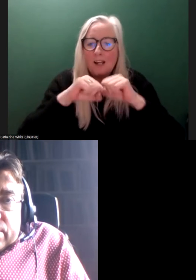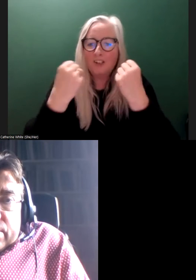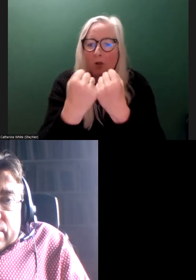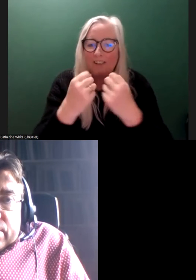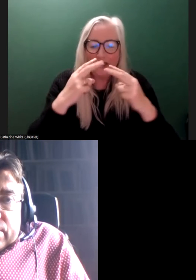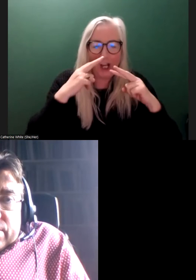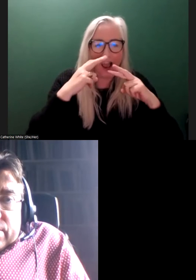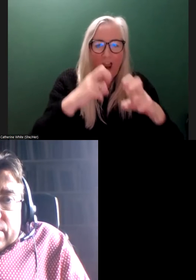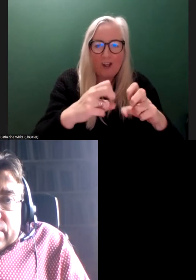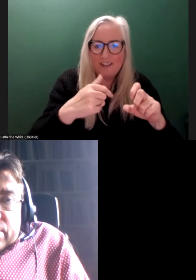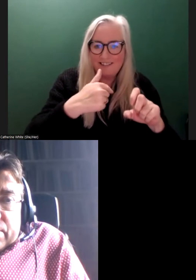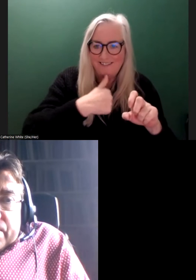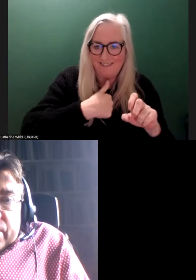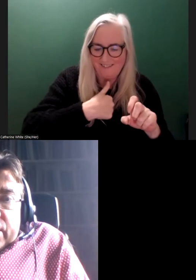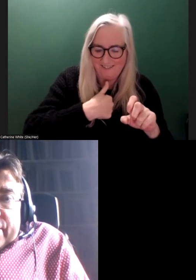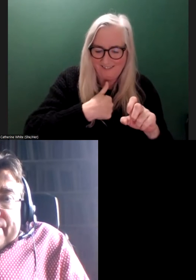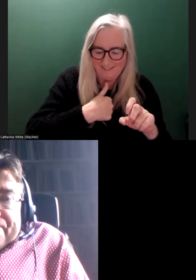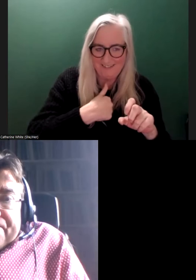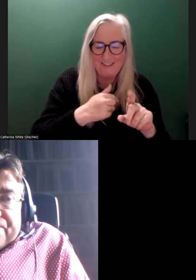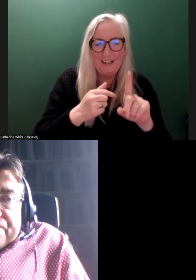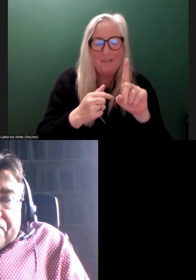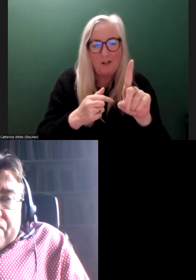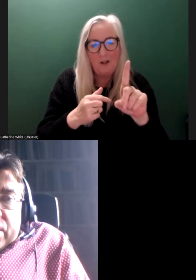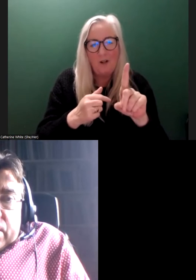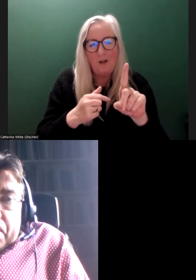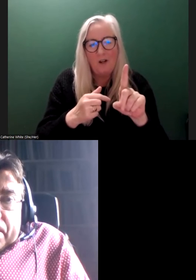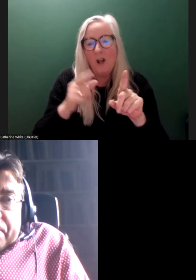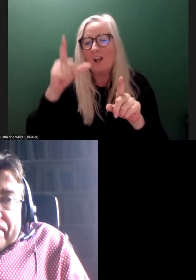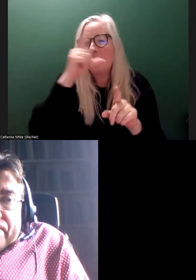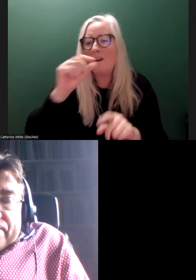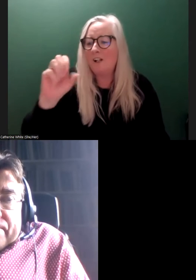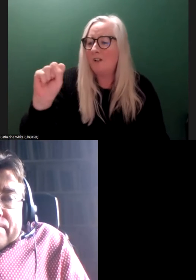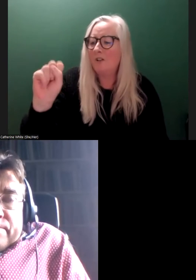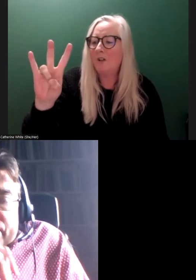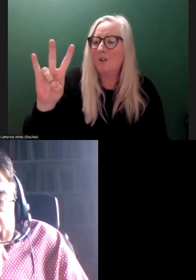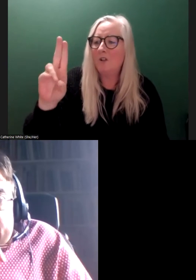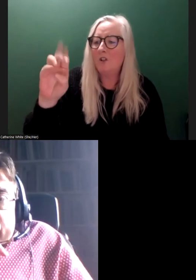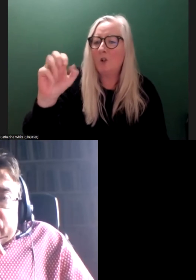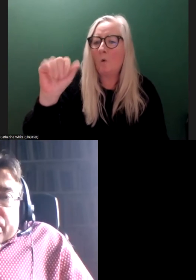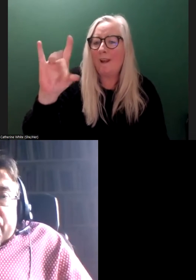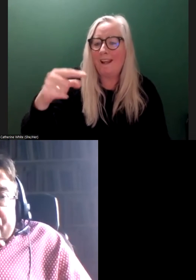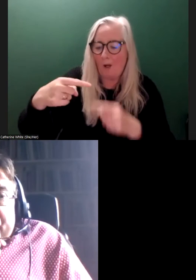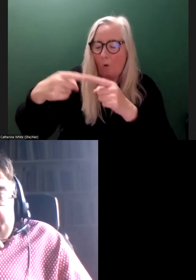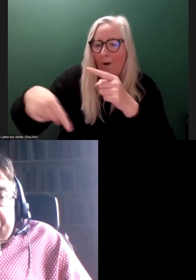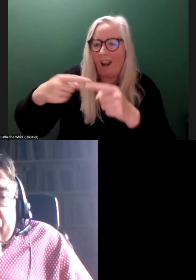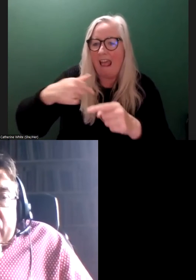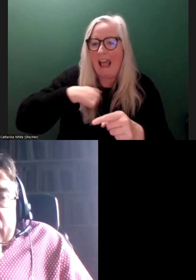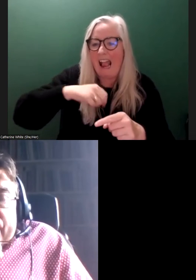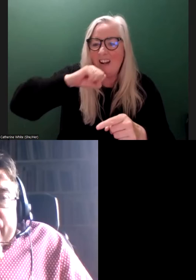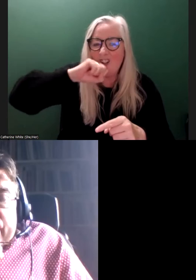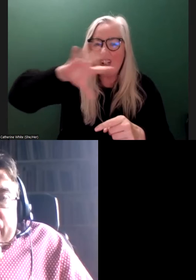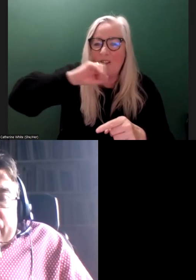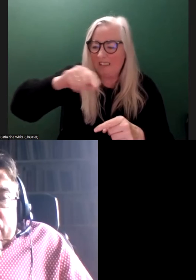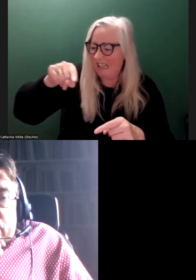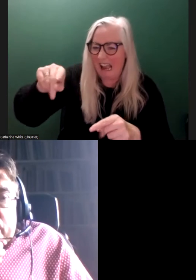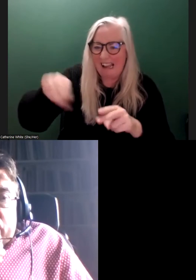a little bit of humanity. So with the squeaky wheel, someone will shout loudest. I can't get this fixed. This is ridiculous.